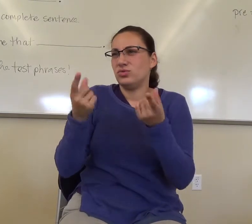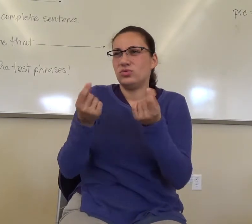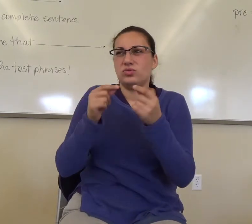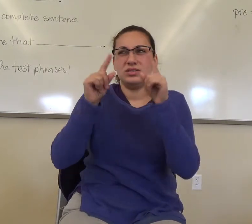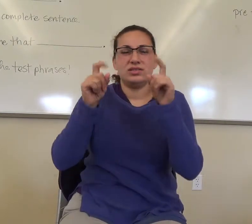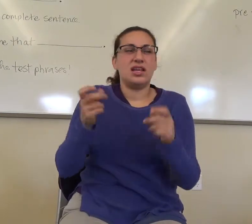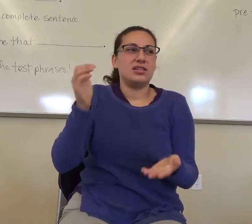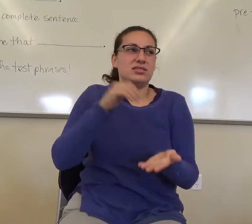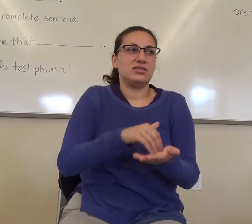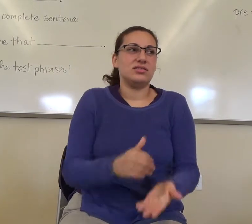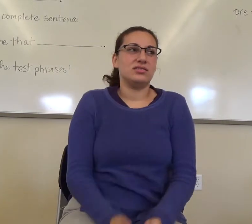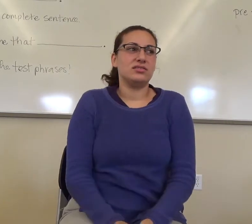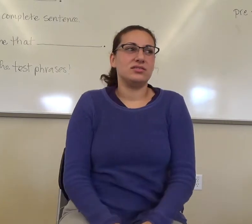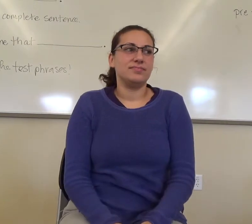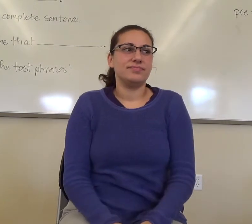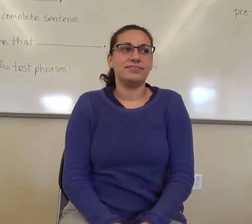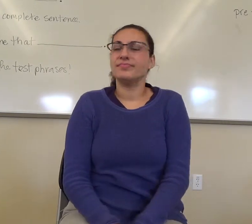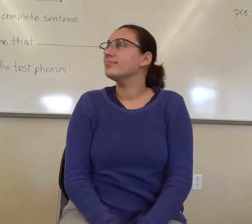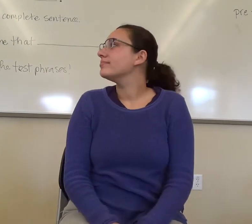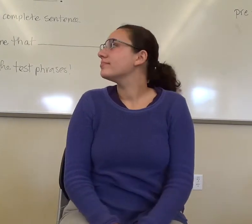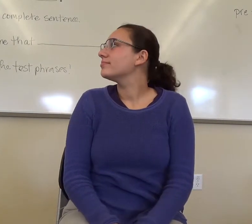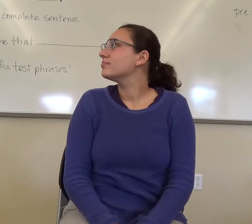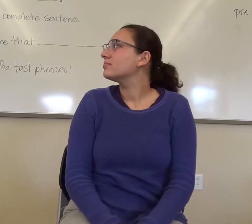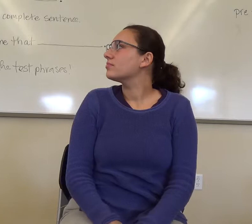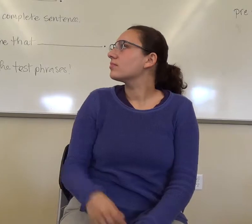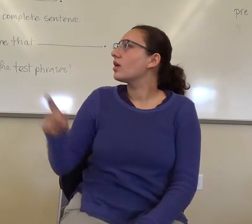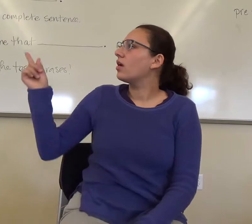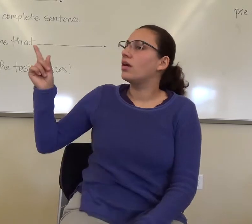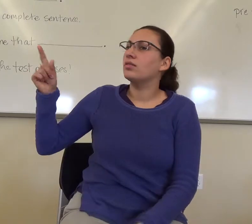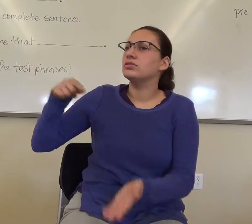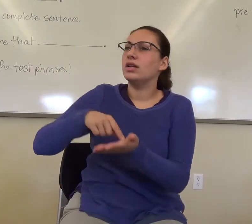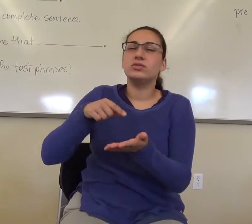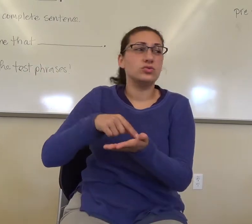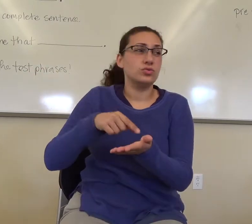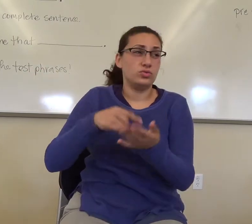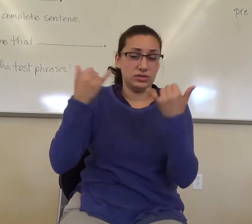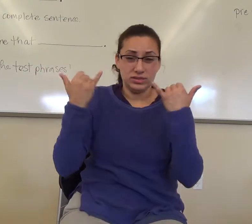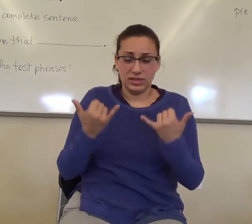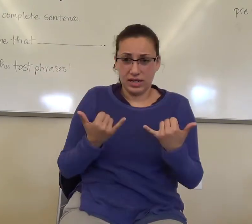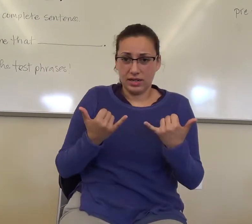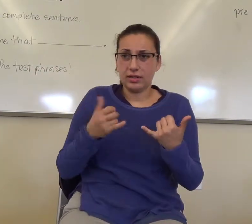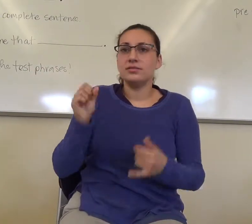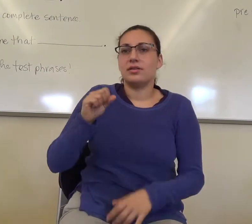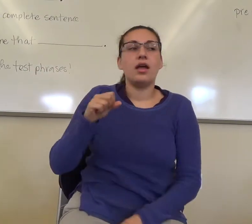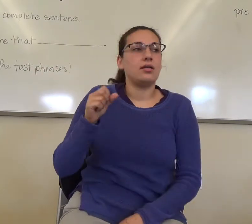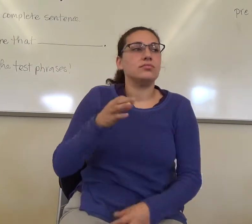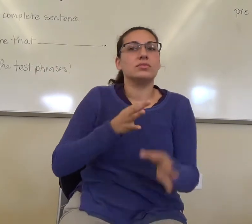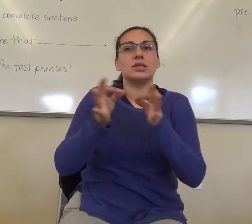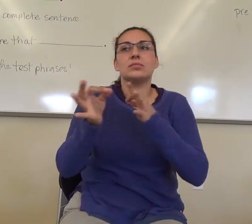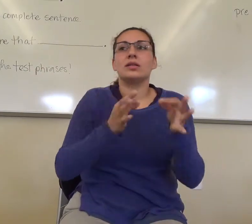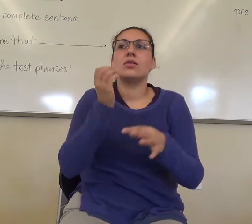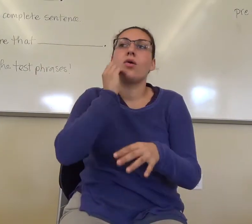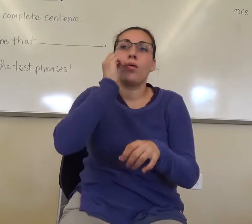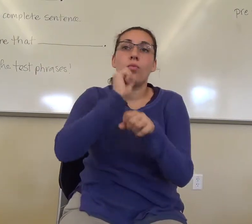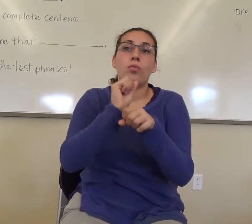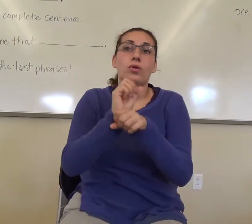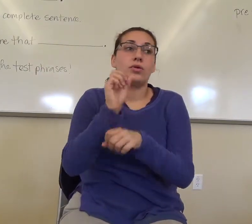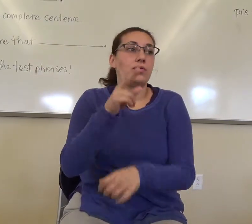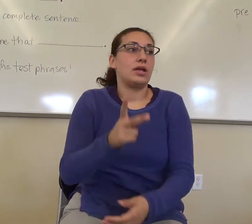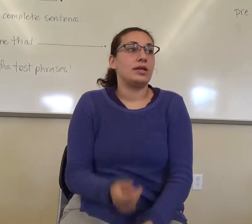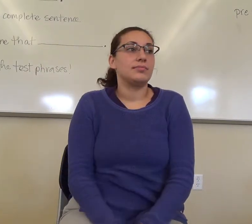Um... Yes. What did that do today? What? What did it do today? What did it today? Oh. Yeah.